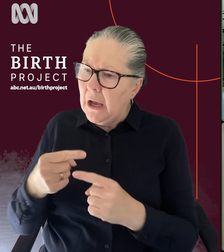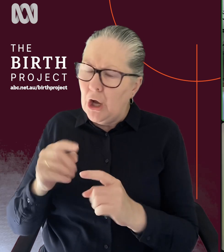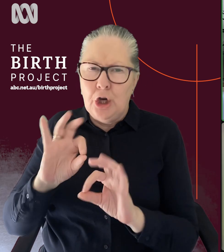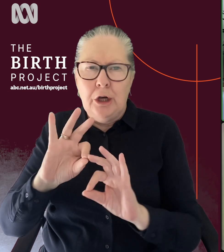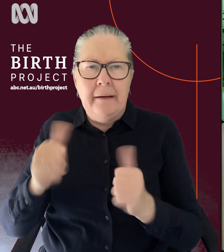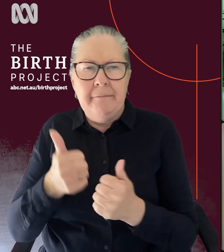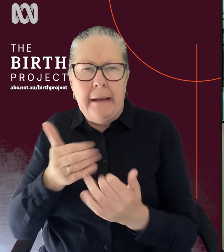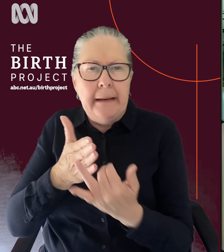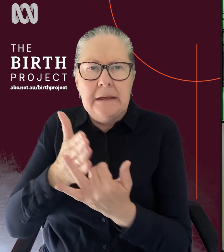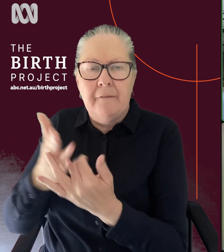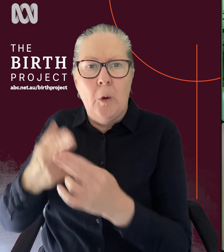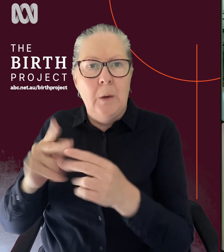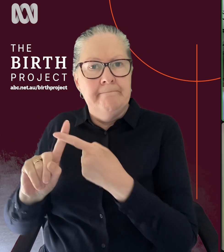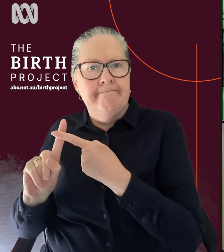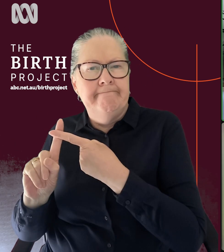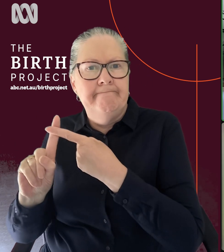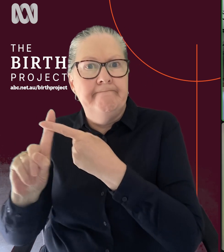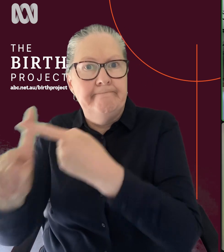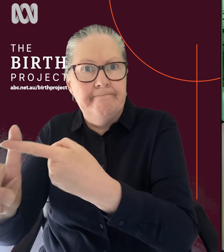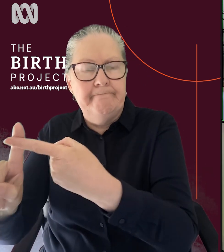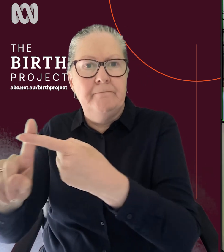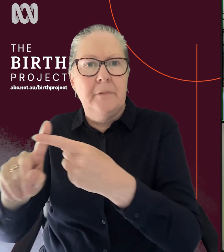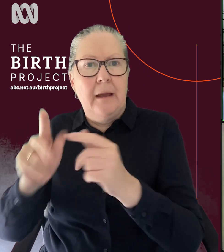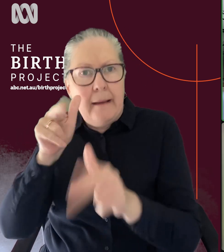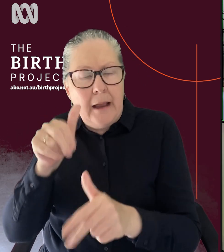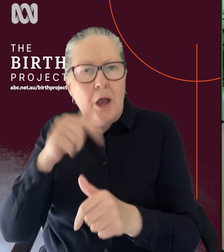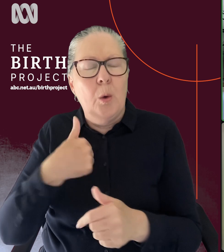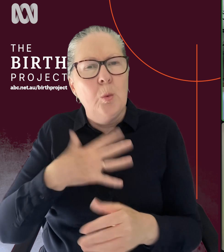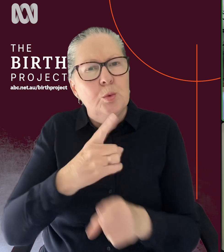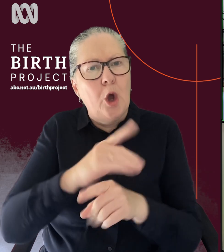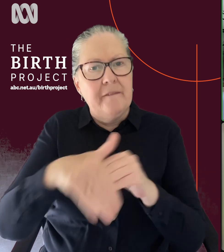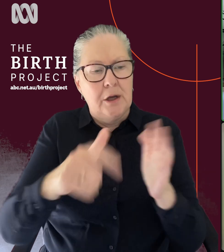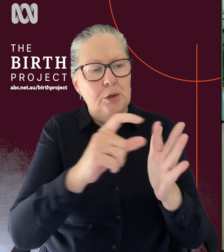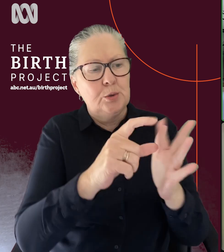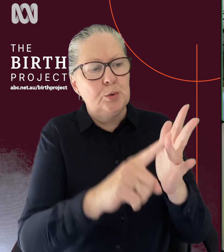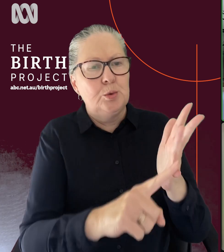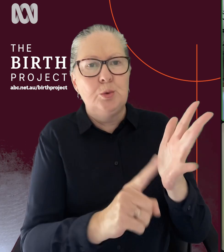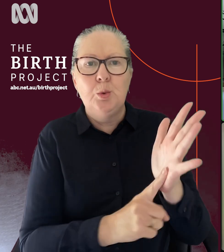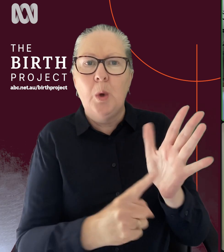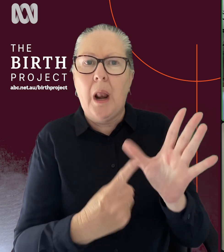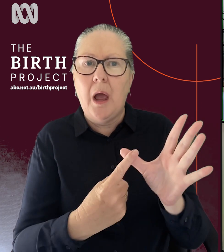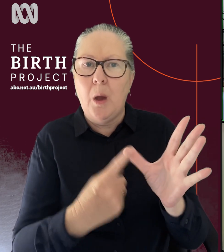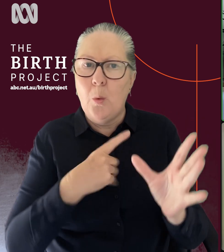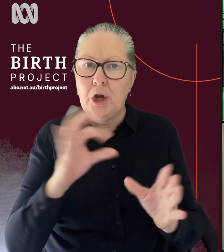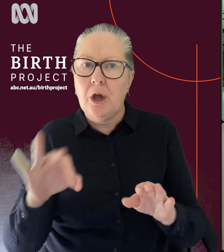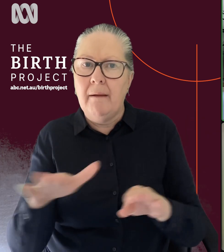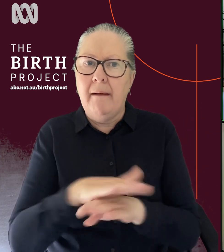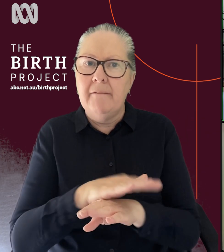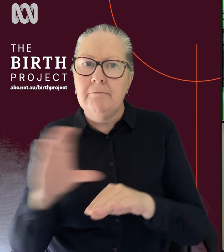of care? Let's talk about this idea of doulas and the fact that, you know, why are they not subsidized? Let's start with what